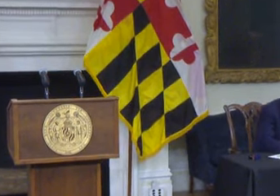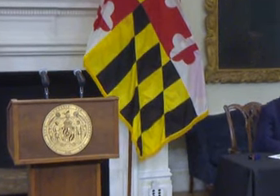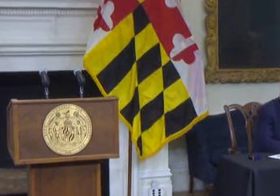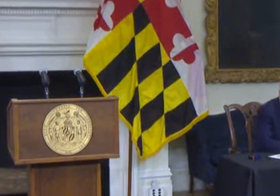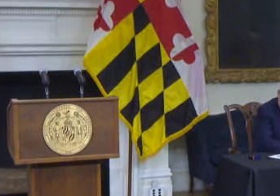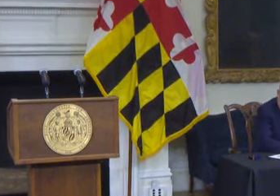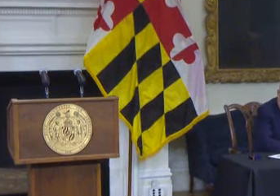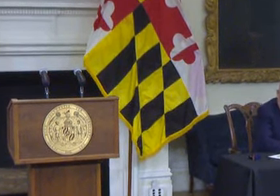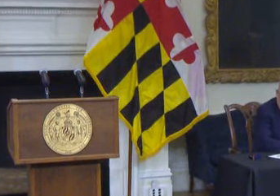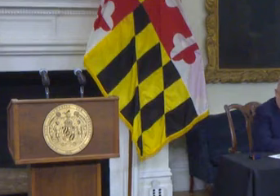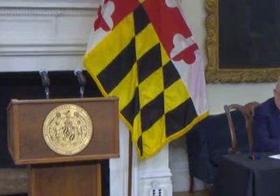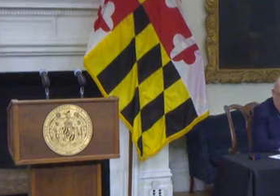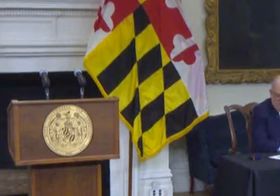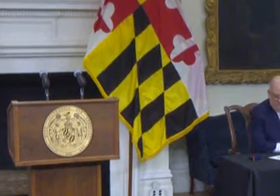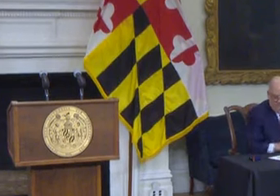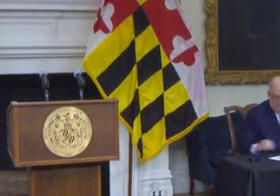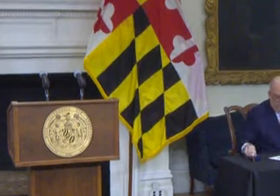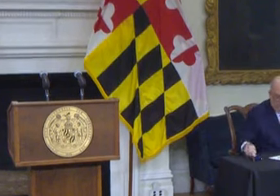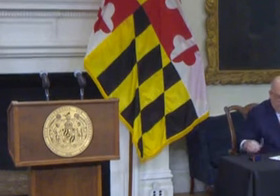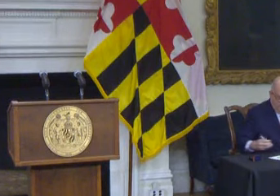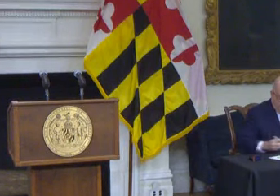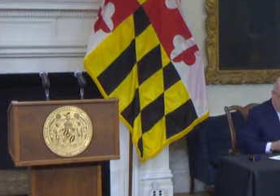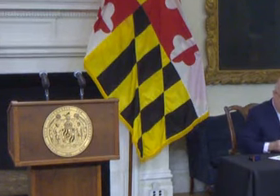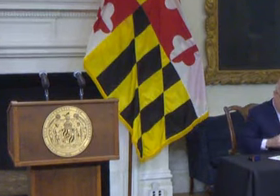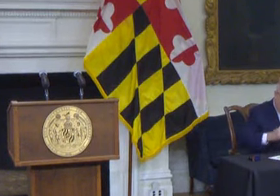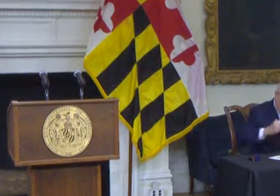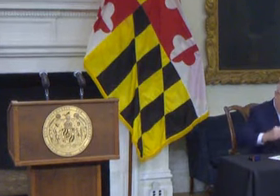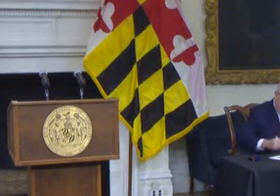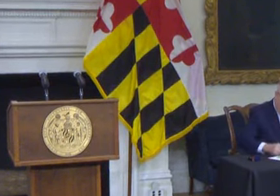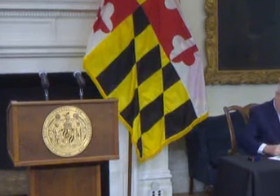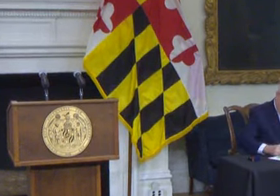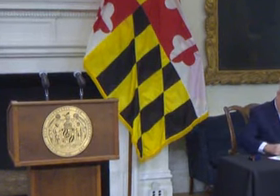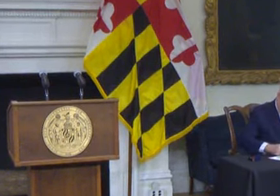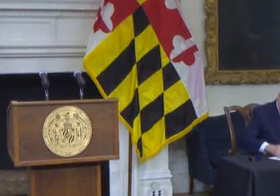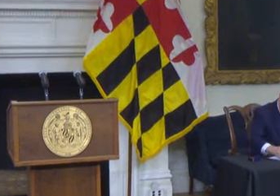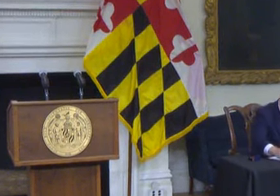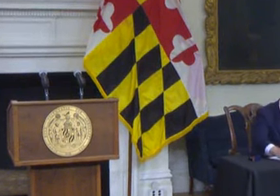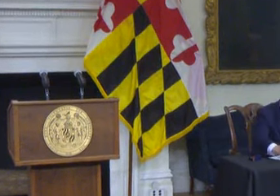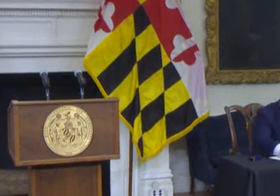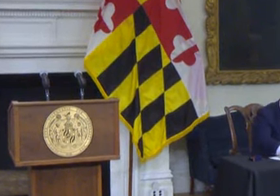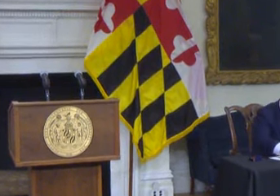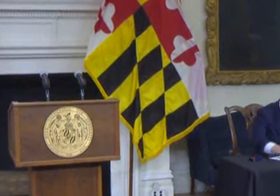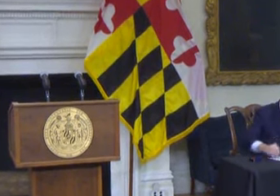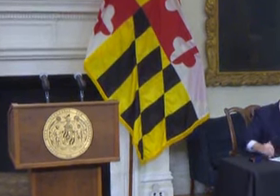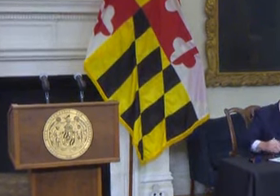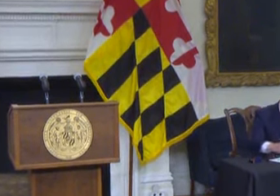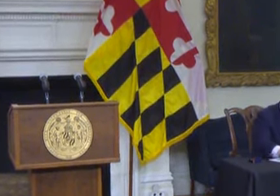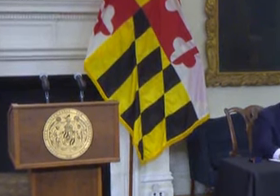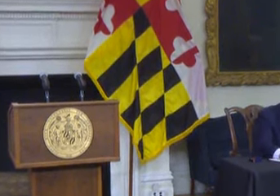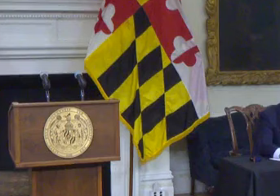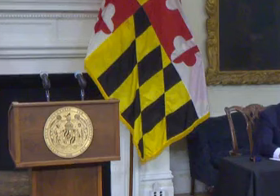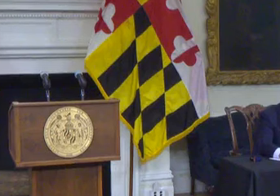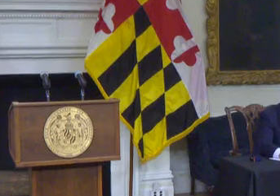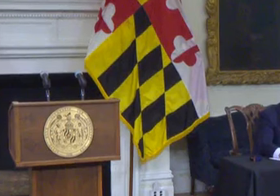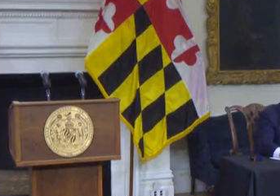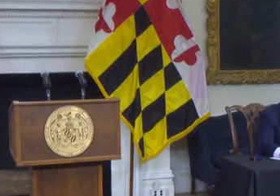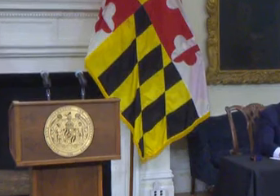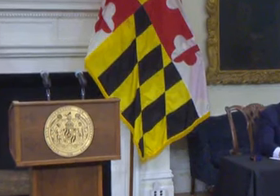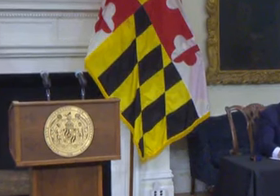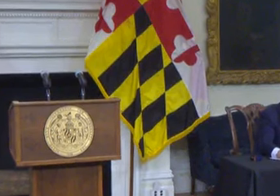Are we ready since the end of the little rung, including the resonate ofünk IPSC